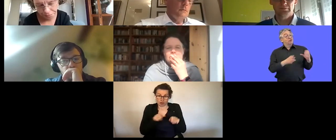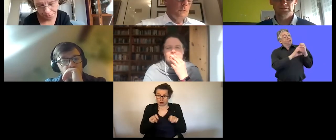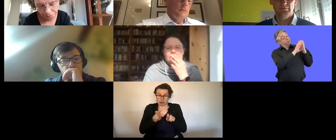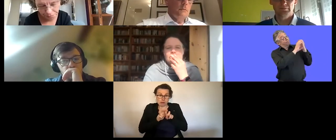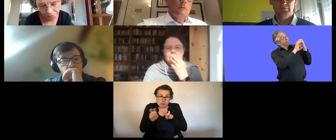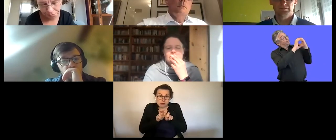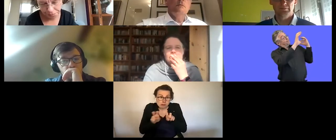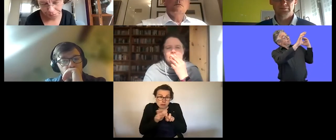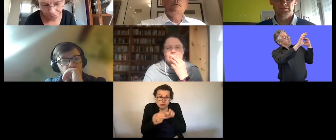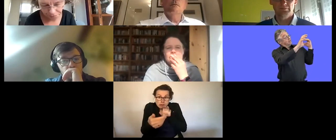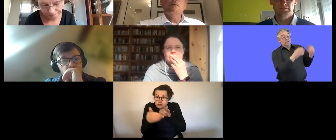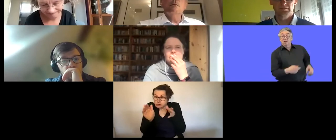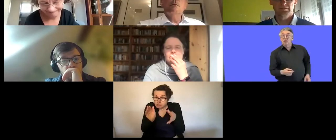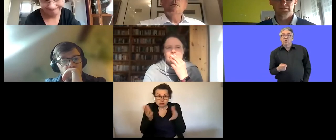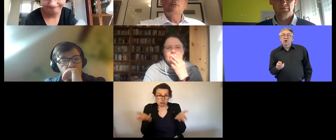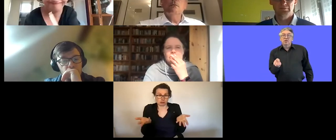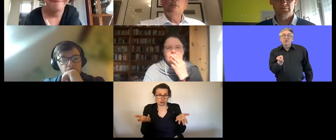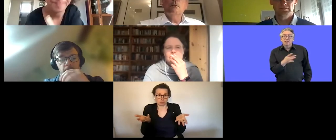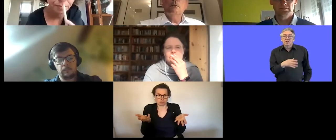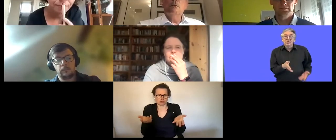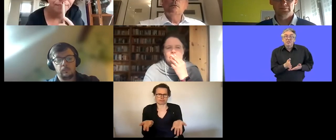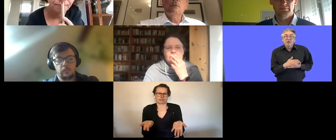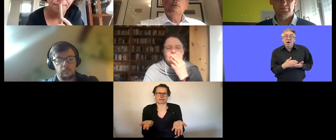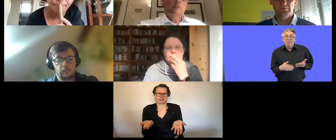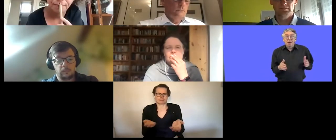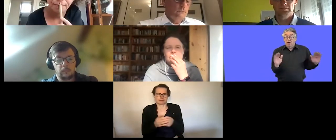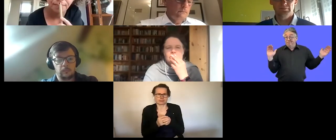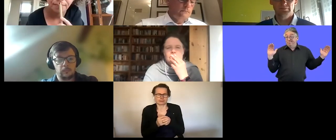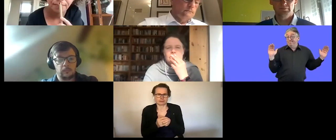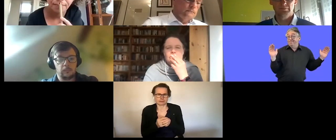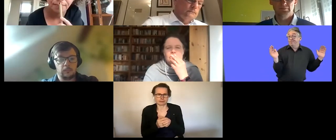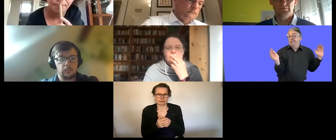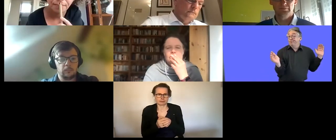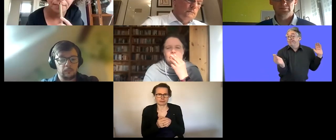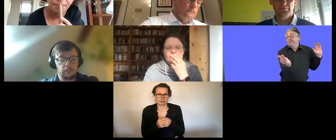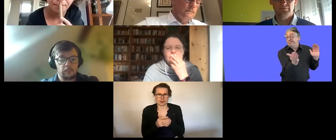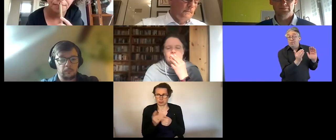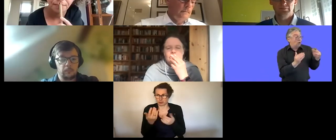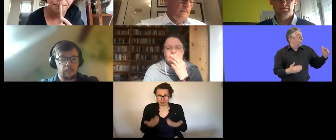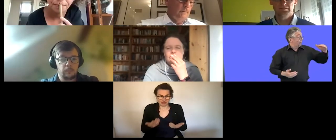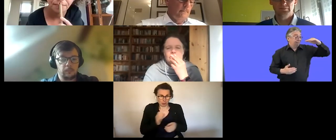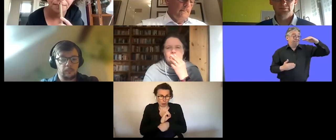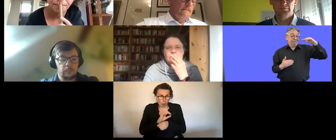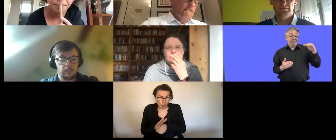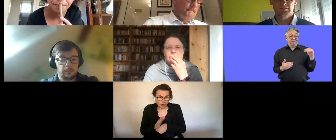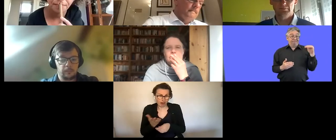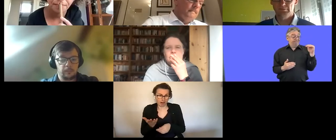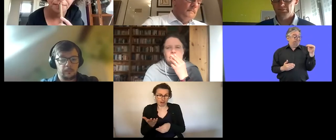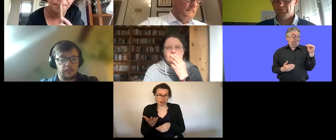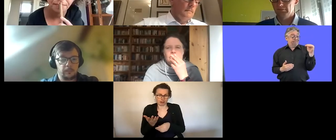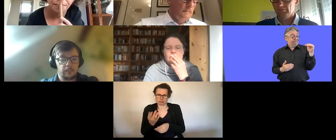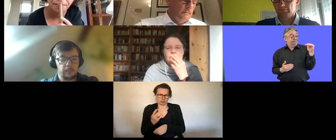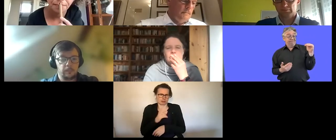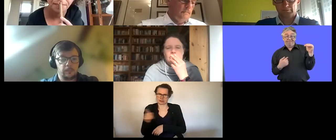not large enough nowadays uh in the era of the pandemic uh